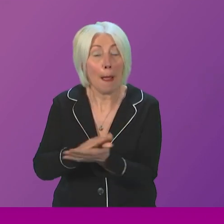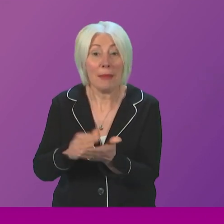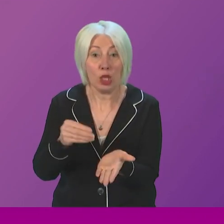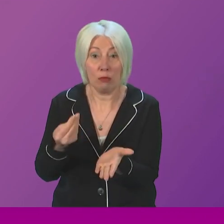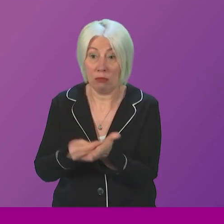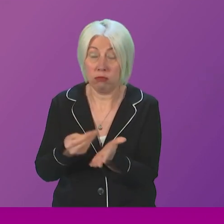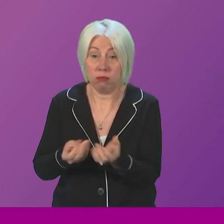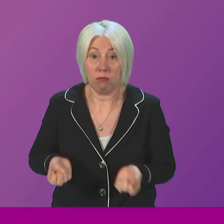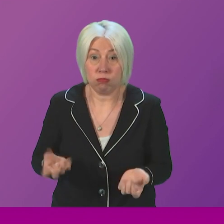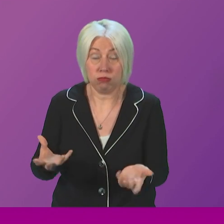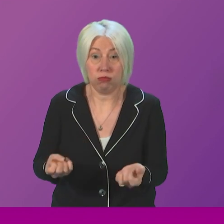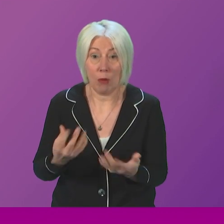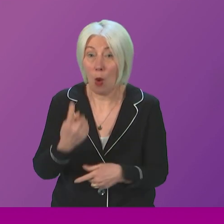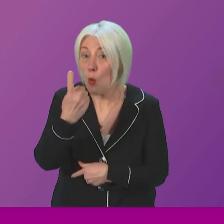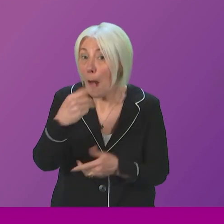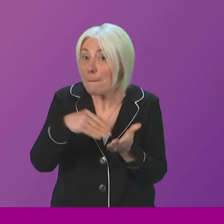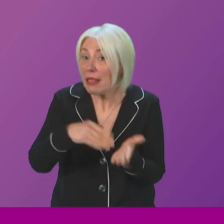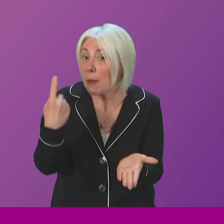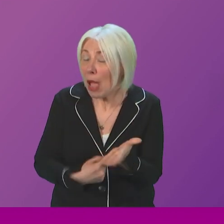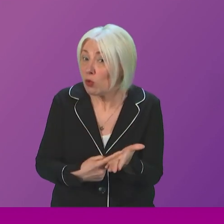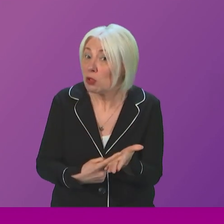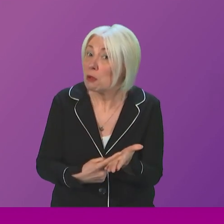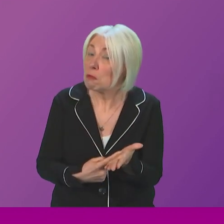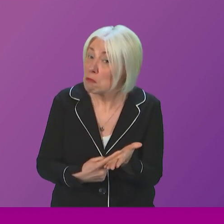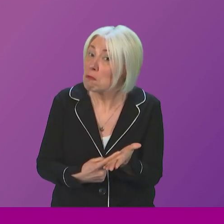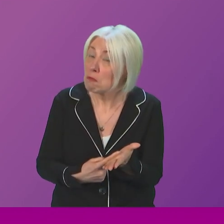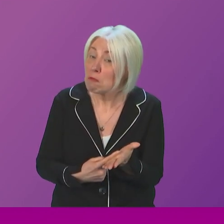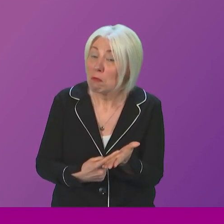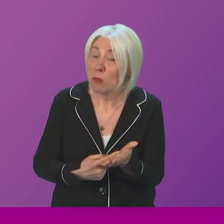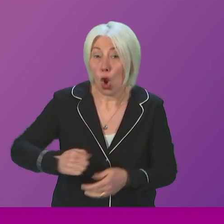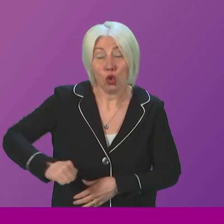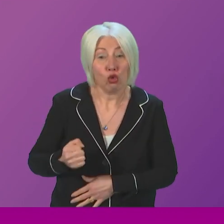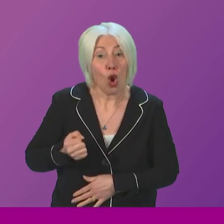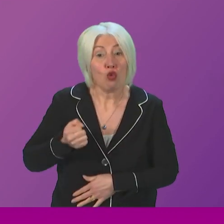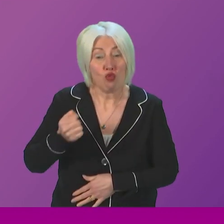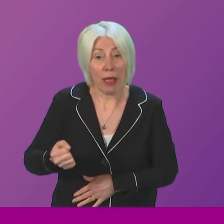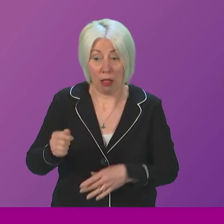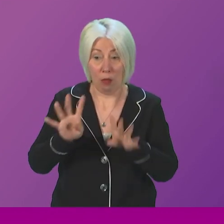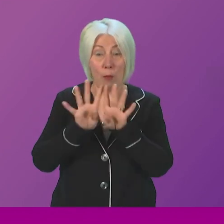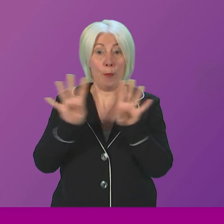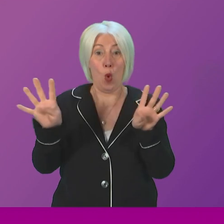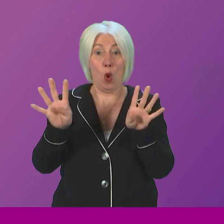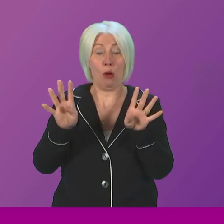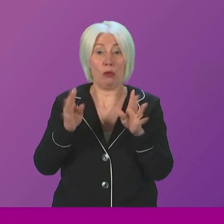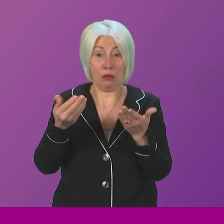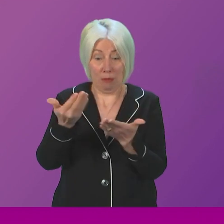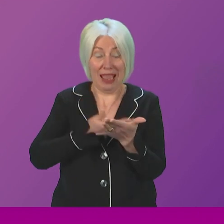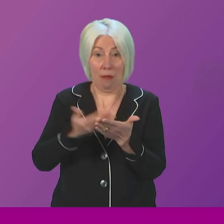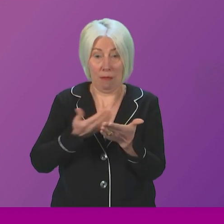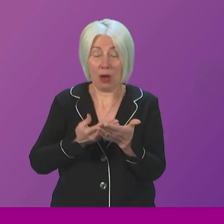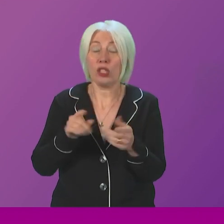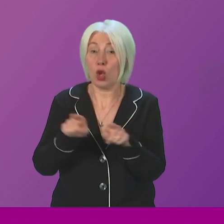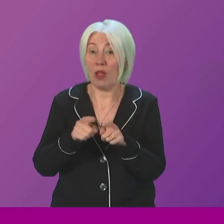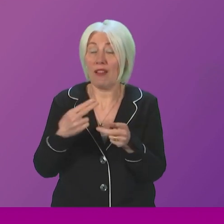taxpayers at least £1 million. Scottish Rail Holdings board papers also released under